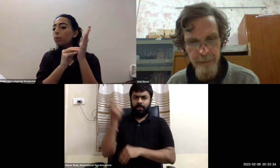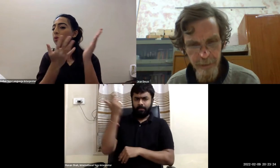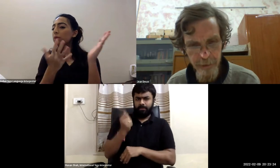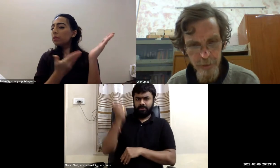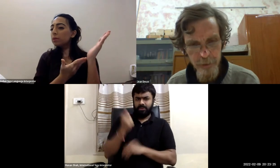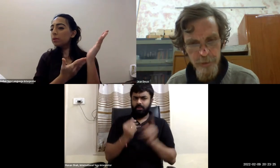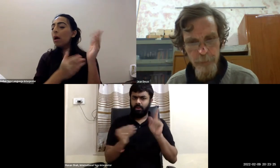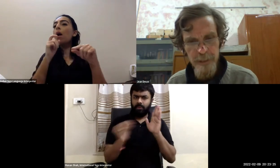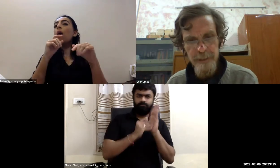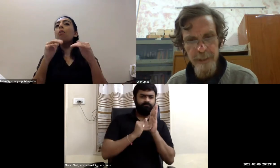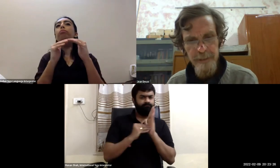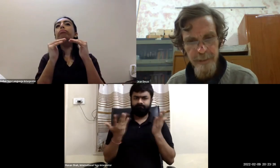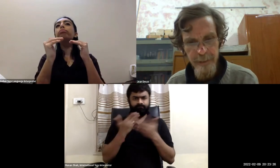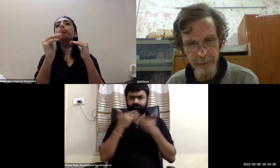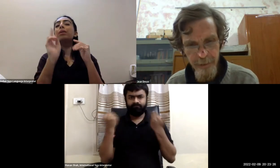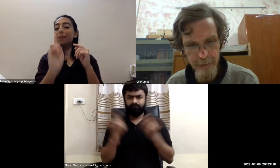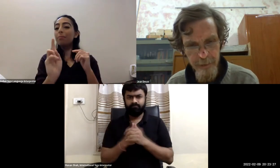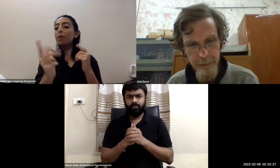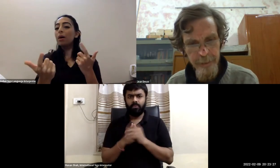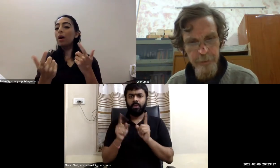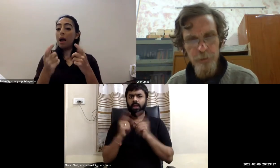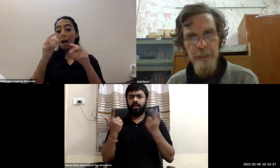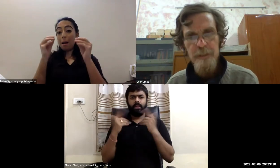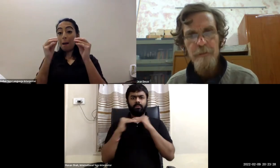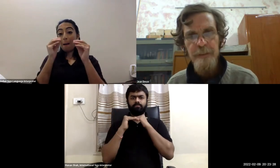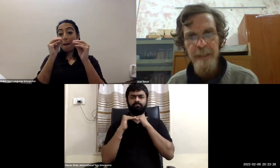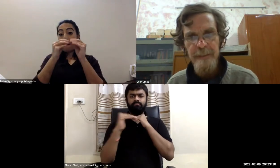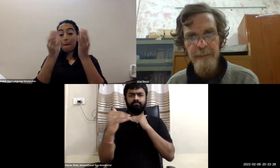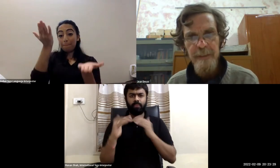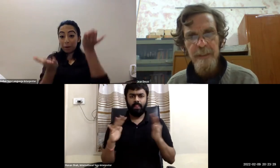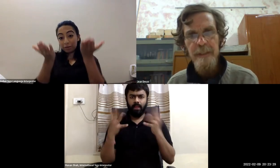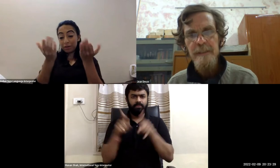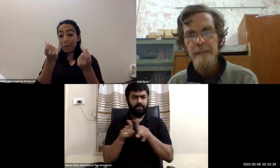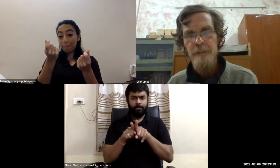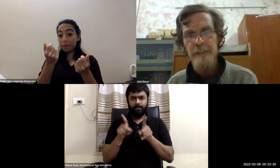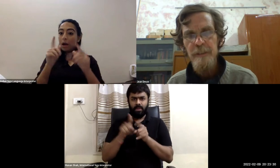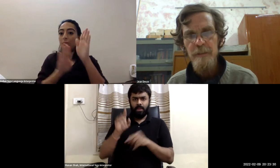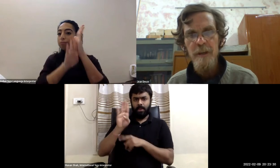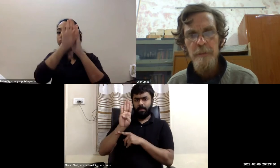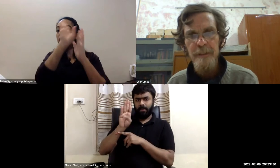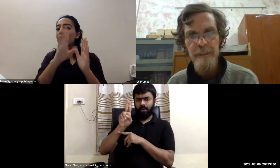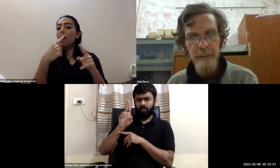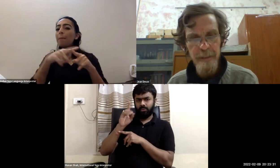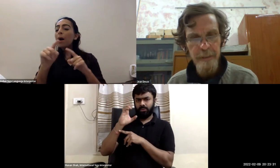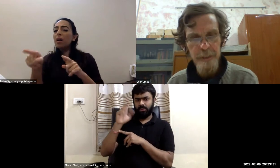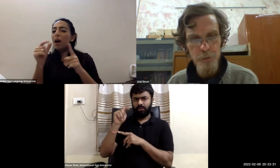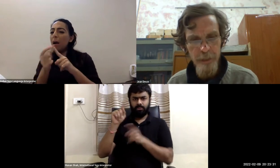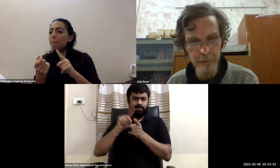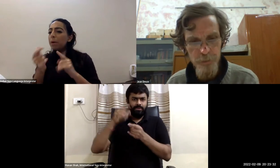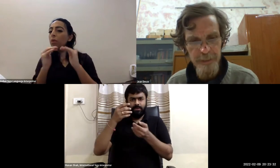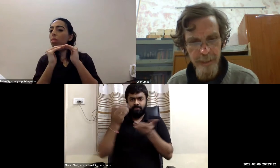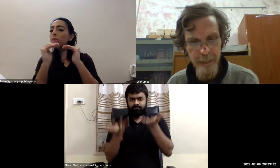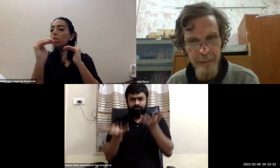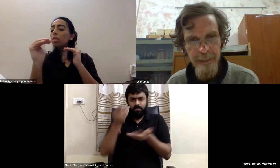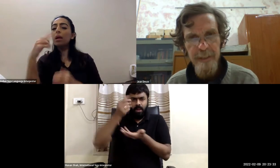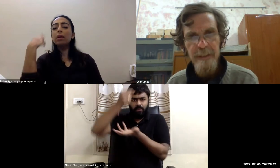are stagnating the budgets are stagnating and the reason for that is that the central government is trying